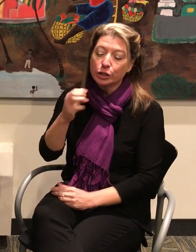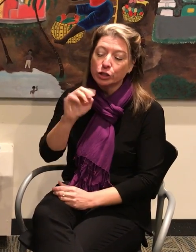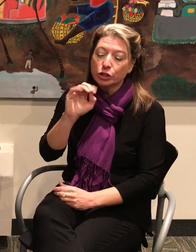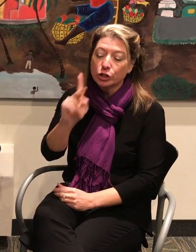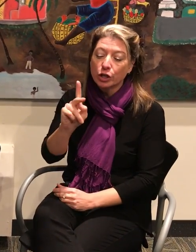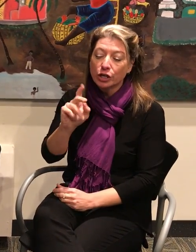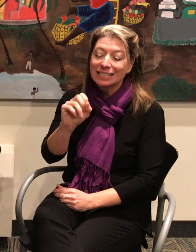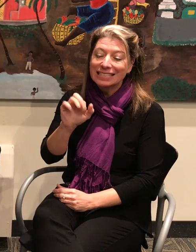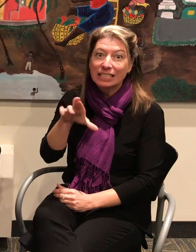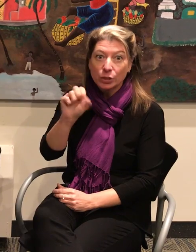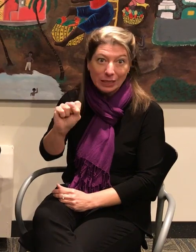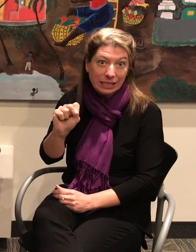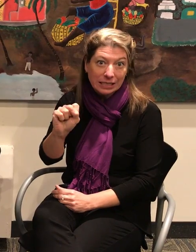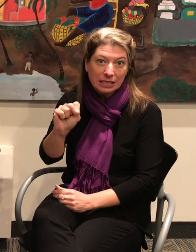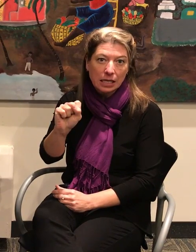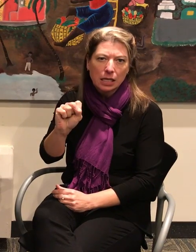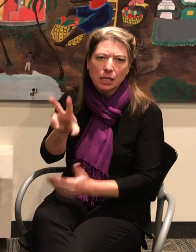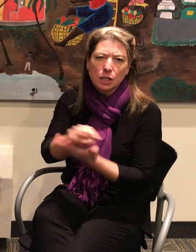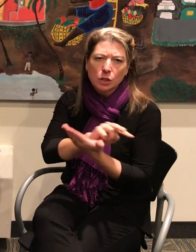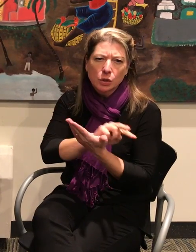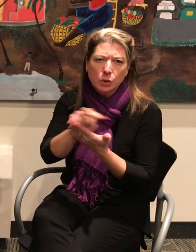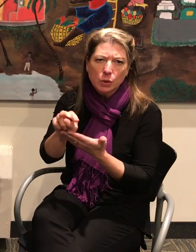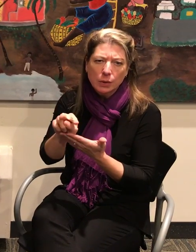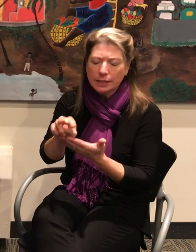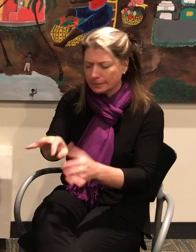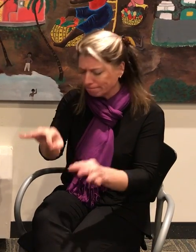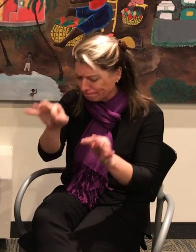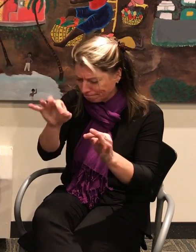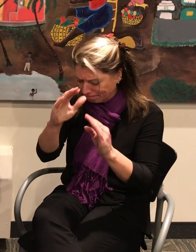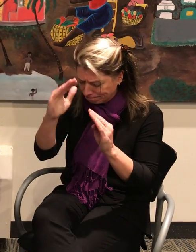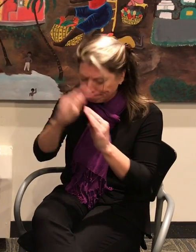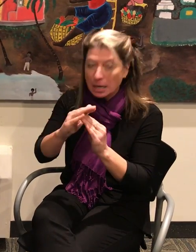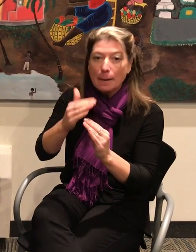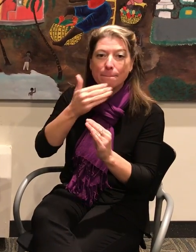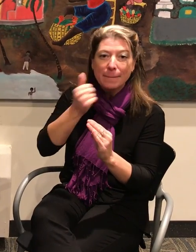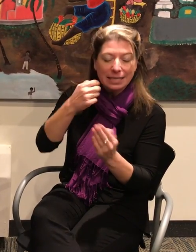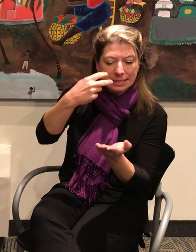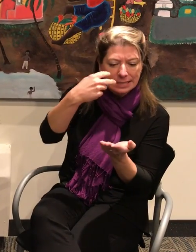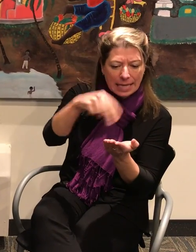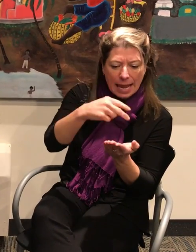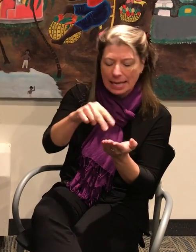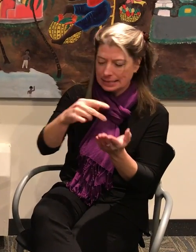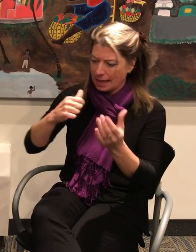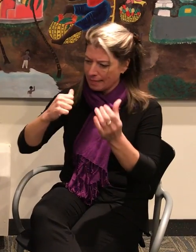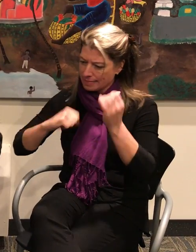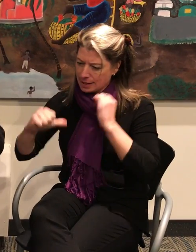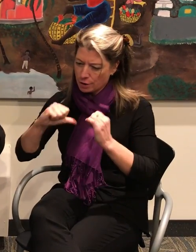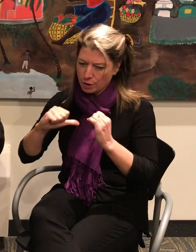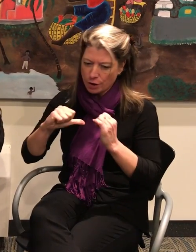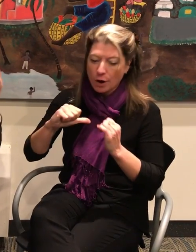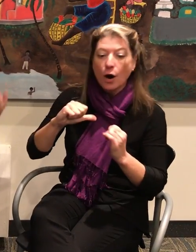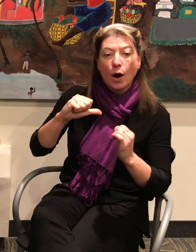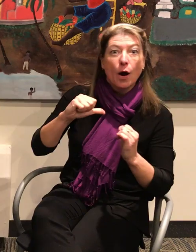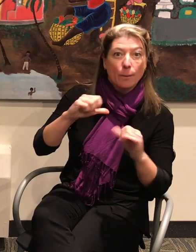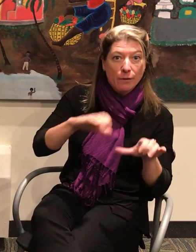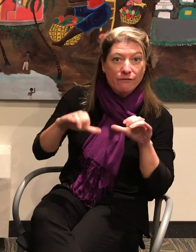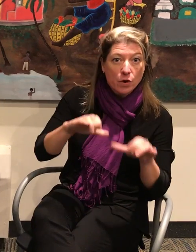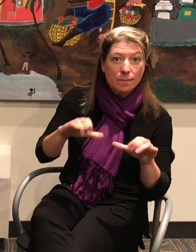hot weeks of the best in dance theater and performance art all wrapped up in one place